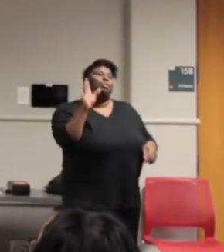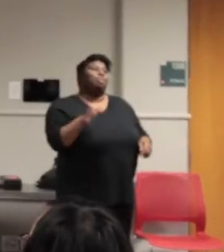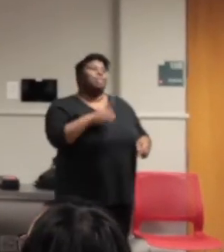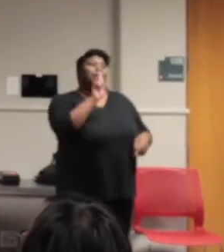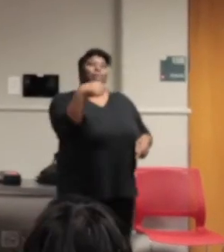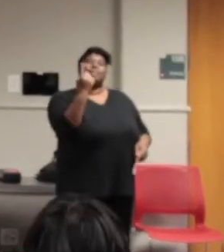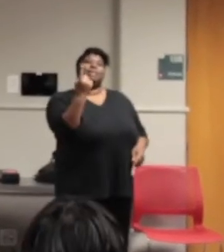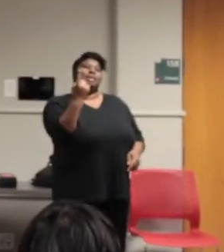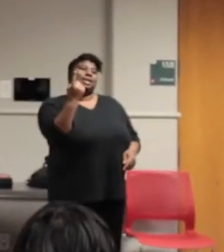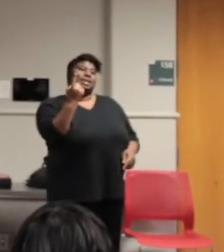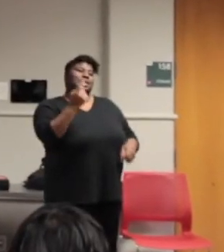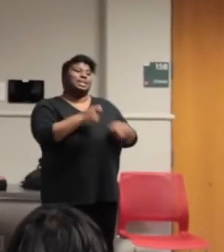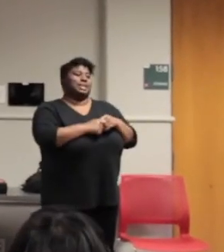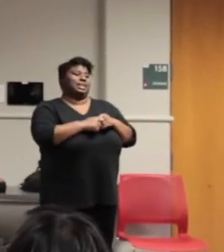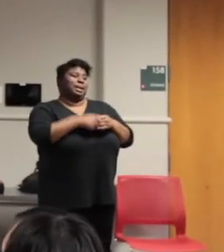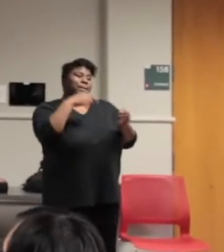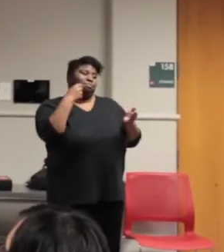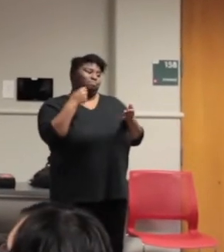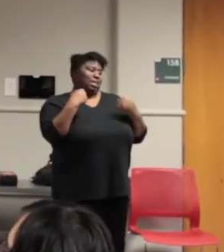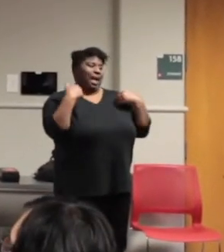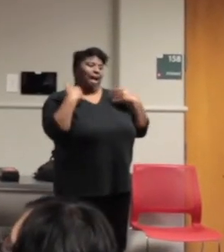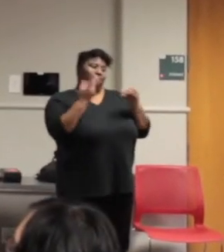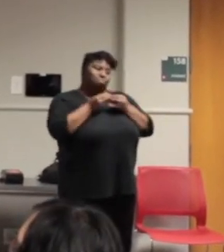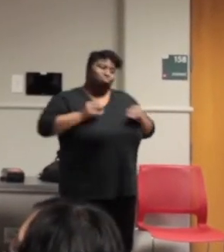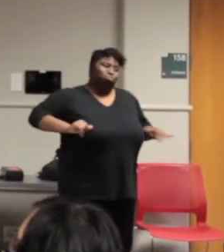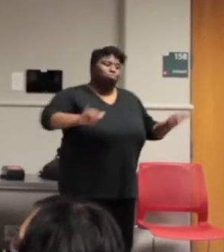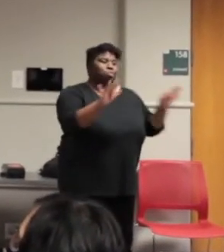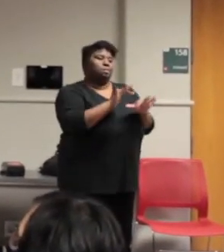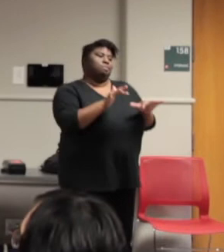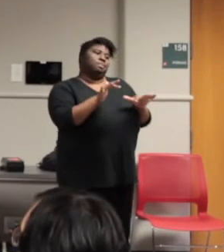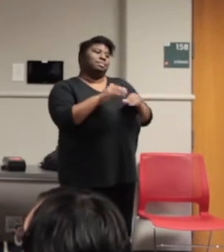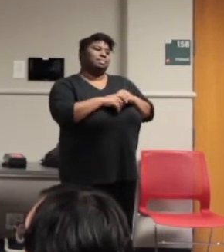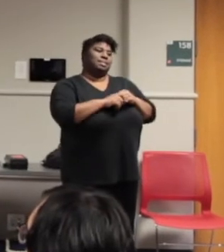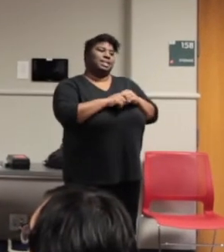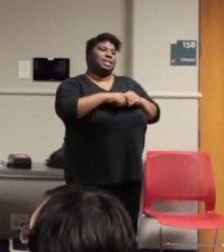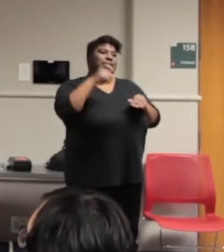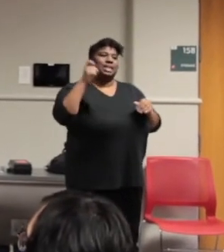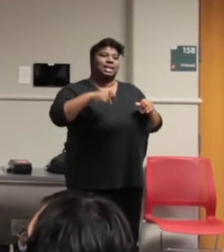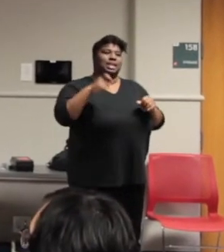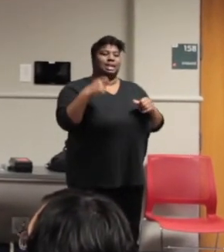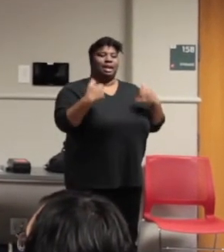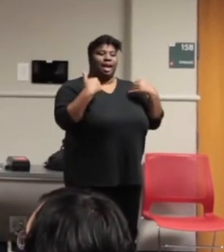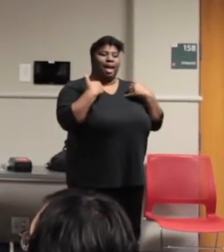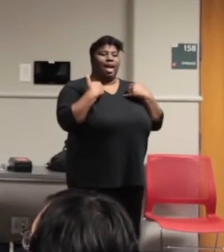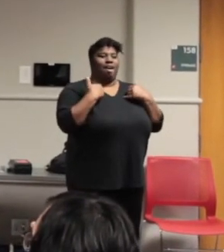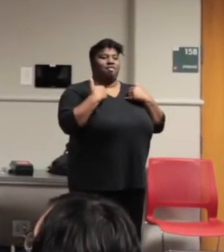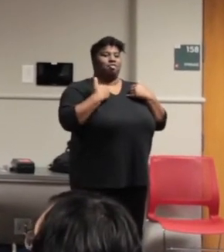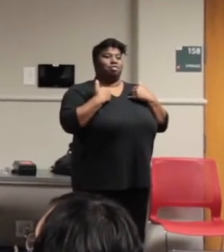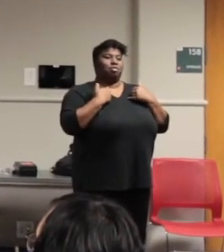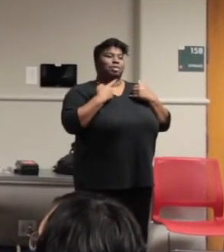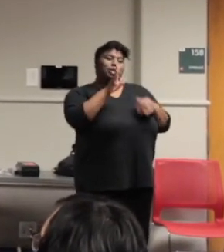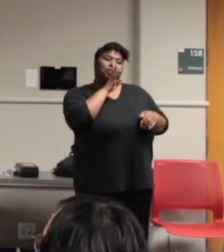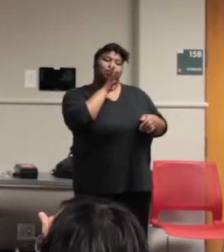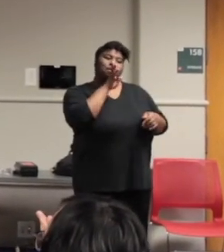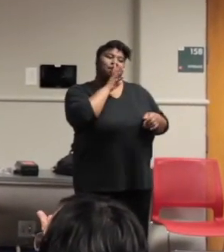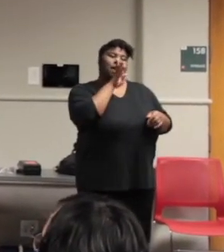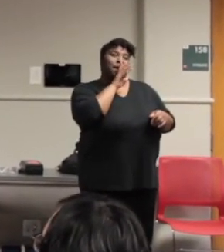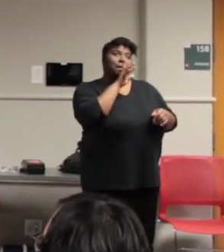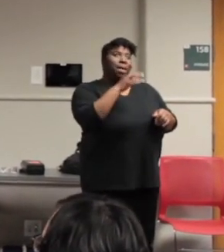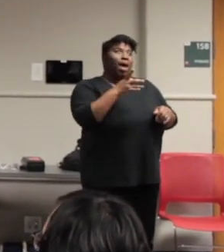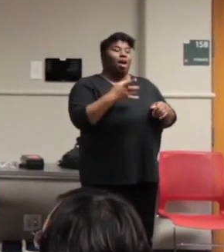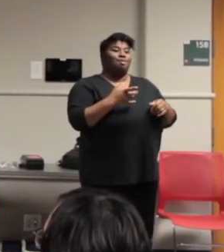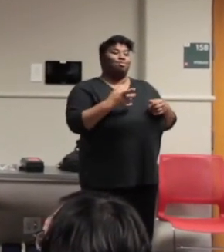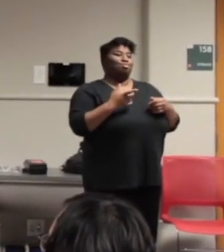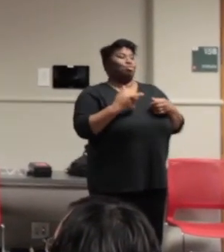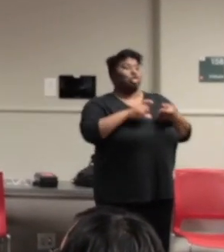silence, estate over everything, encourage people to outgrow their circumstances. If you've ever talked about a cause, meet with four people and make a plan to